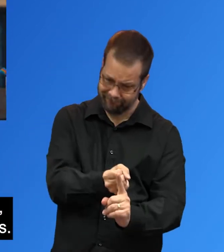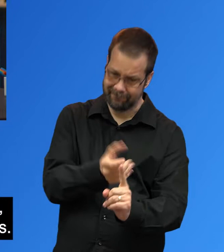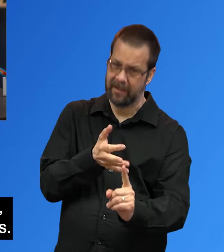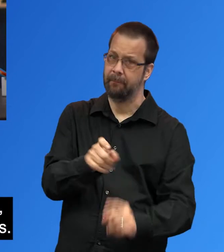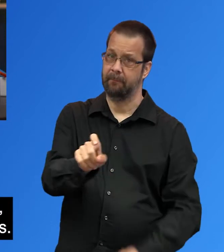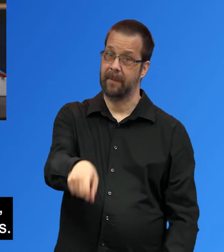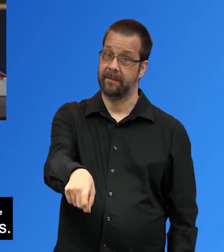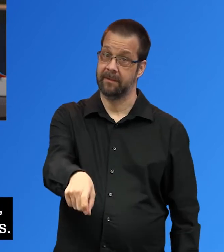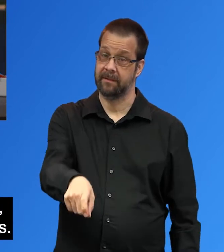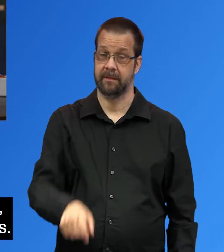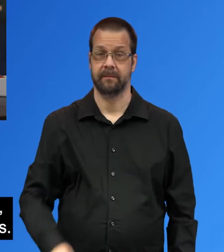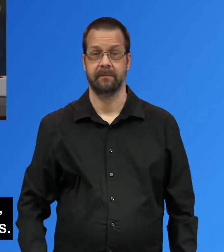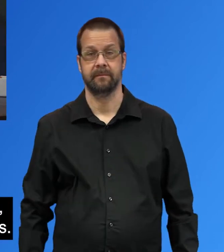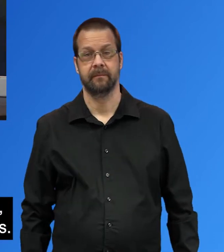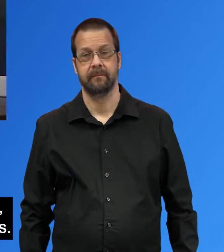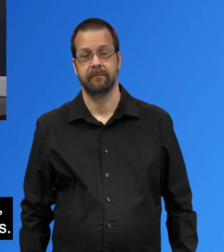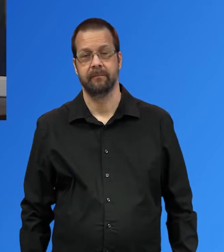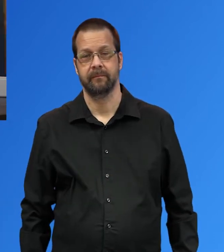abbreviations, and acronyms.